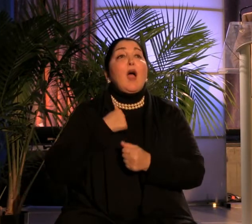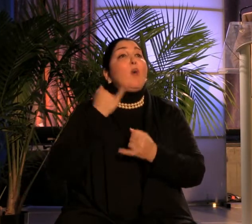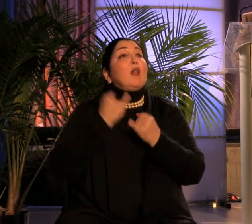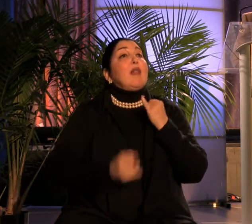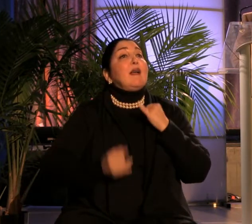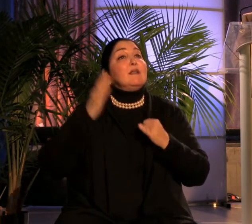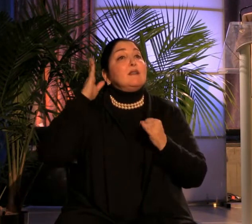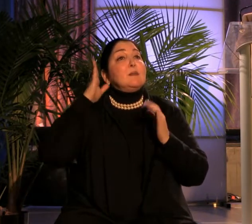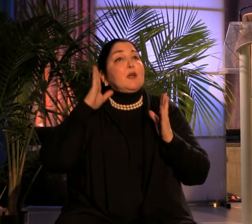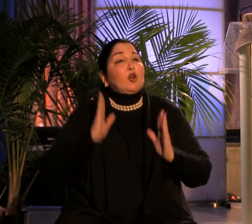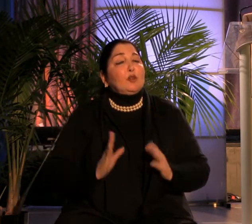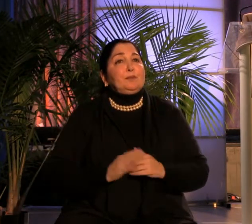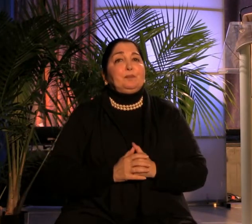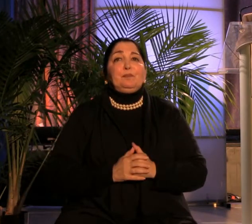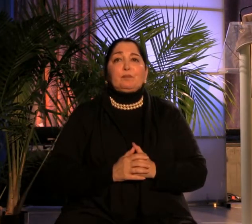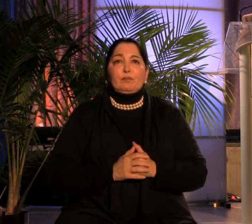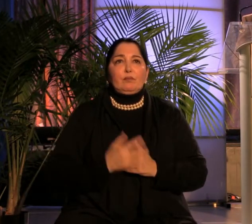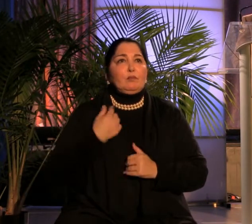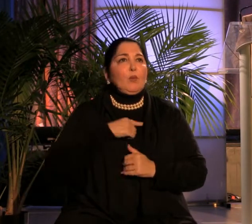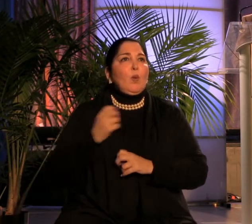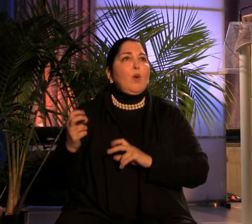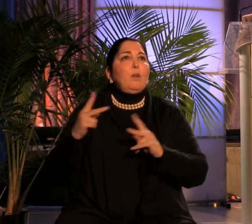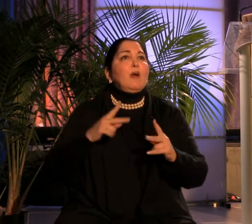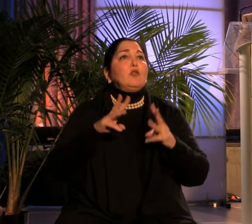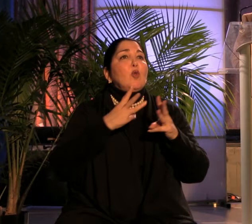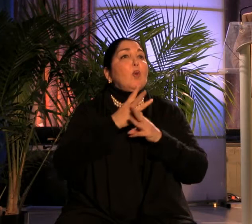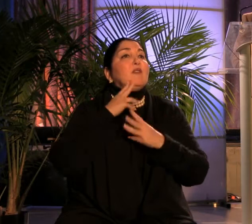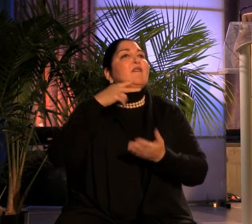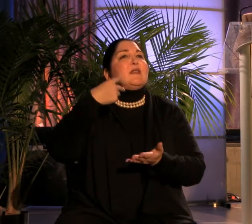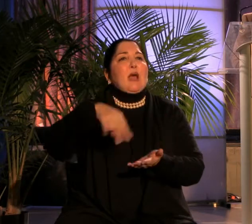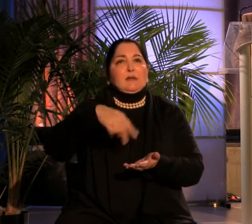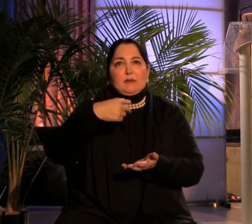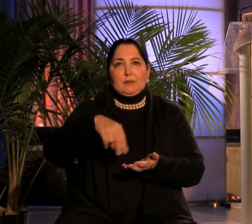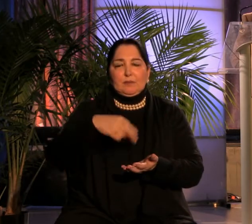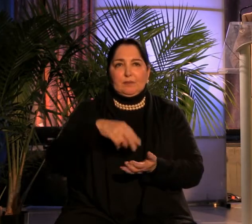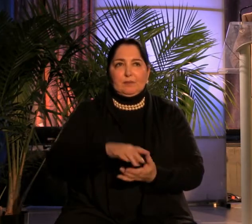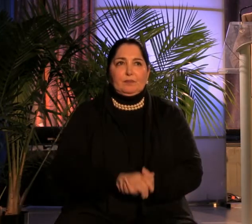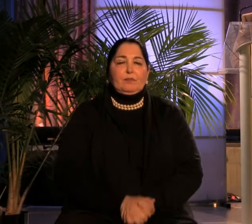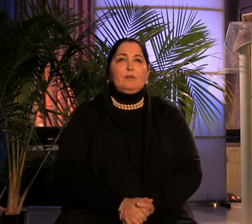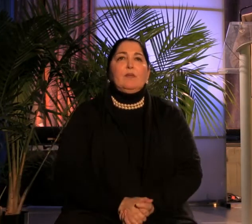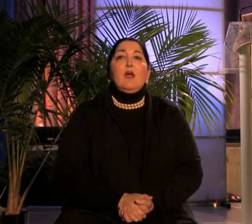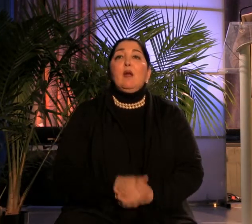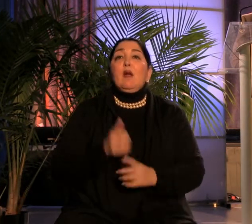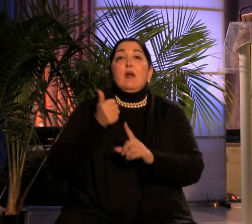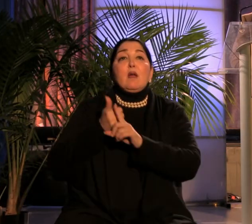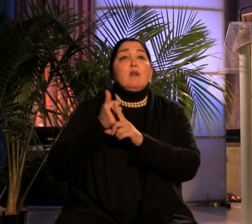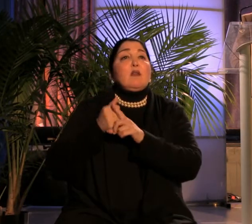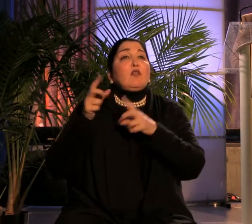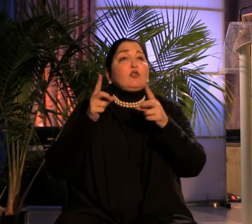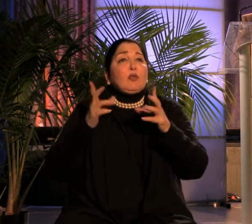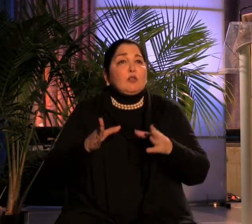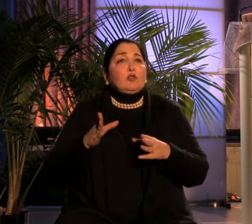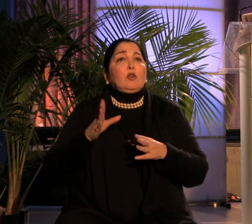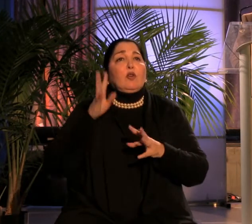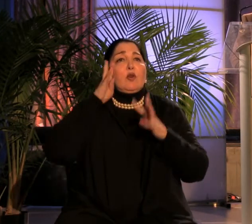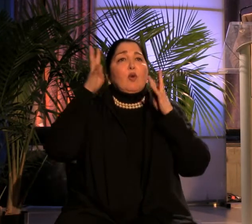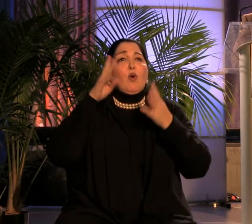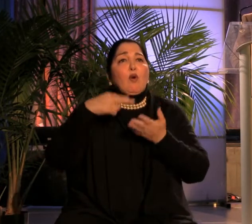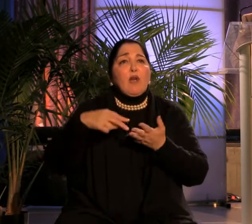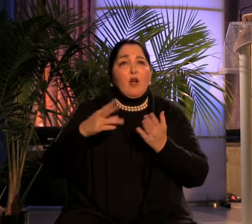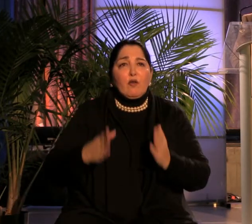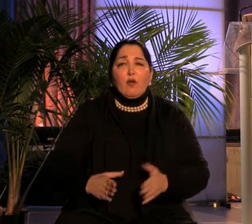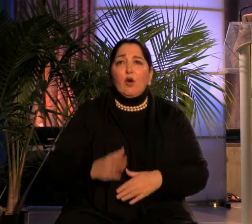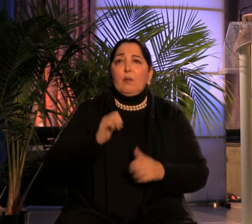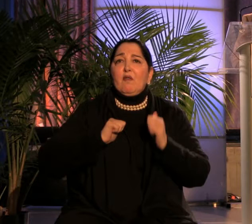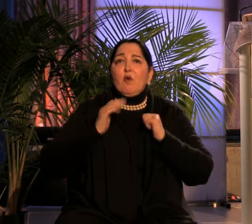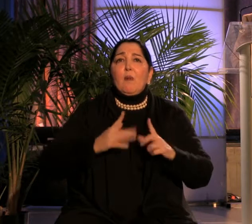With our final speaker, we return to the world of dance. A director, choreographer, performer originally from